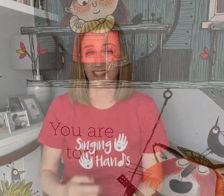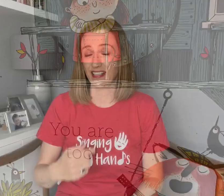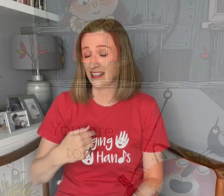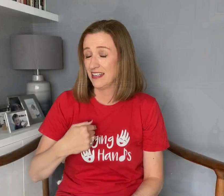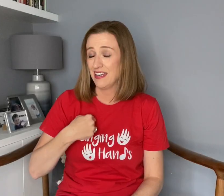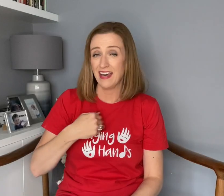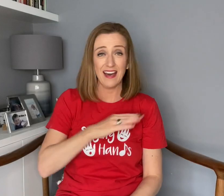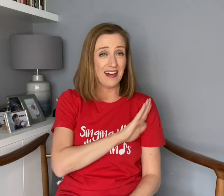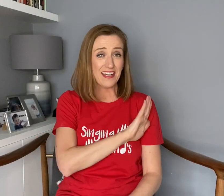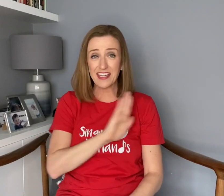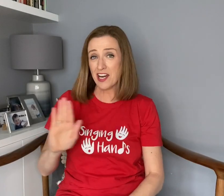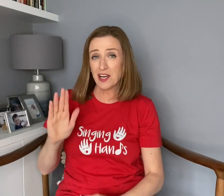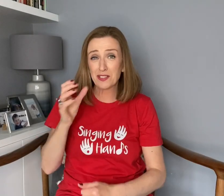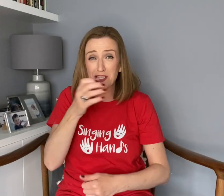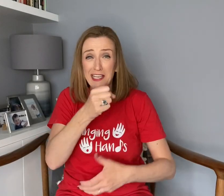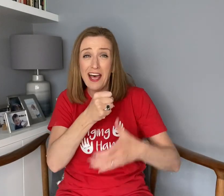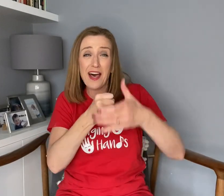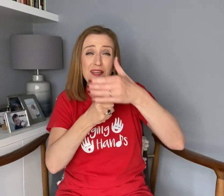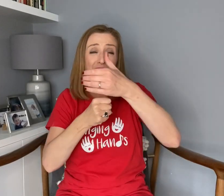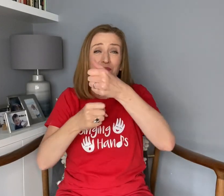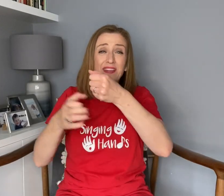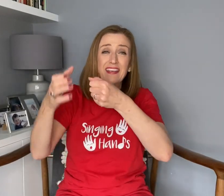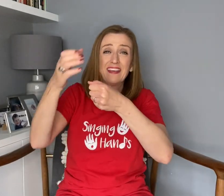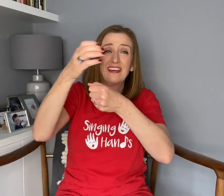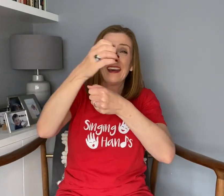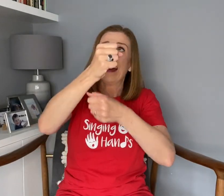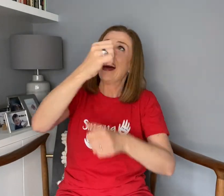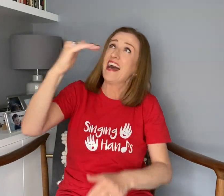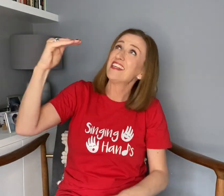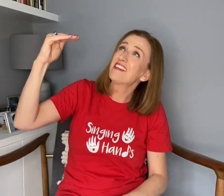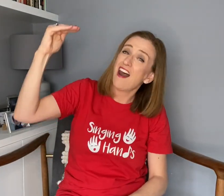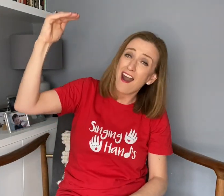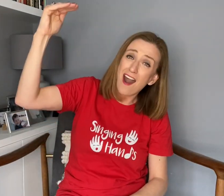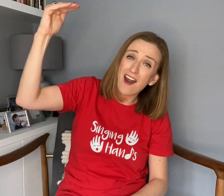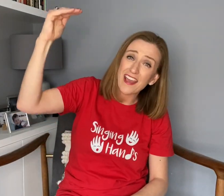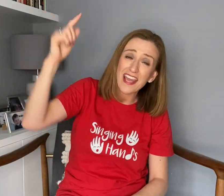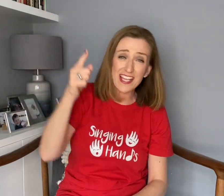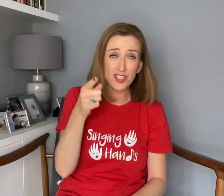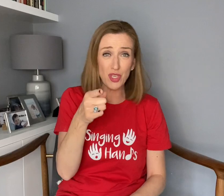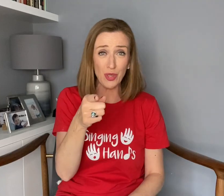I can't climb as high as you.